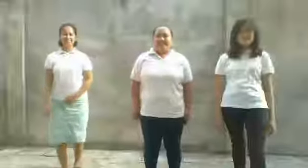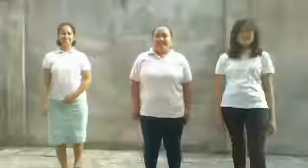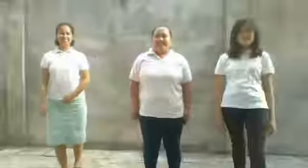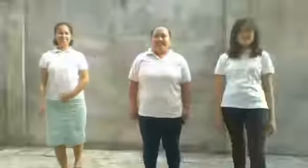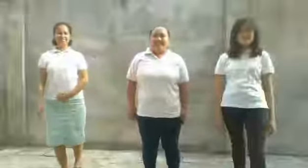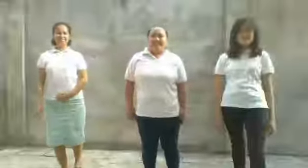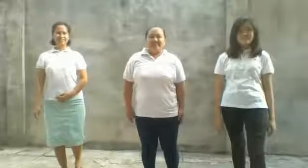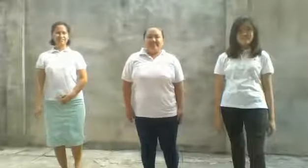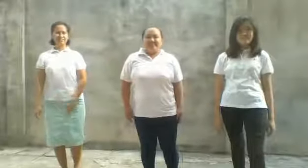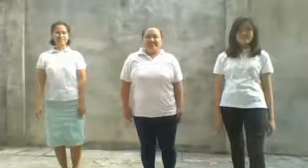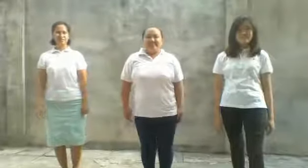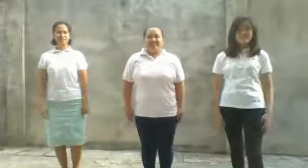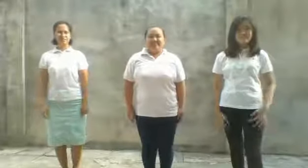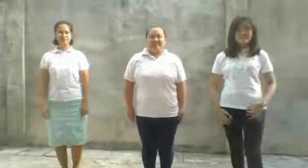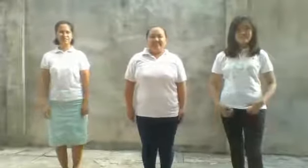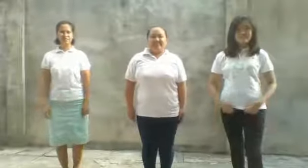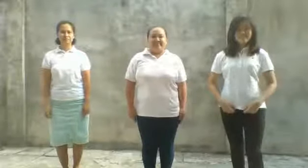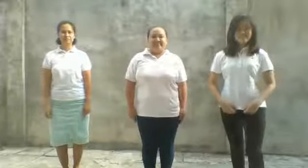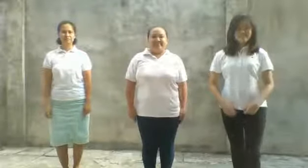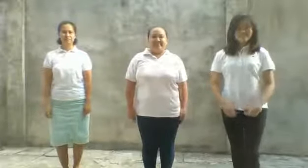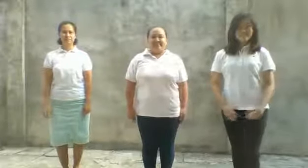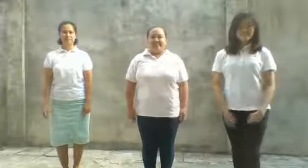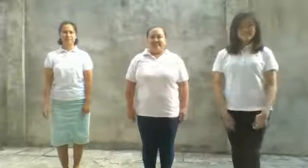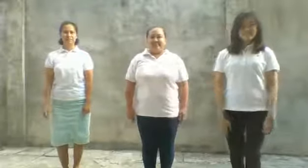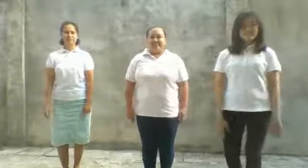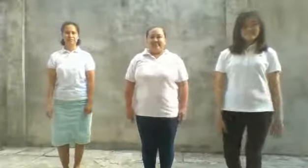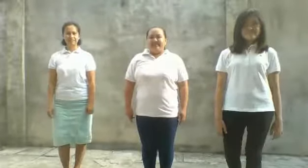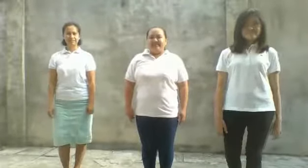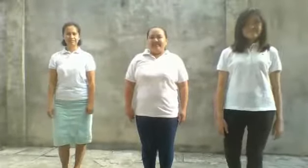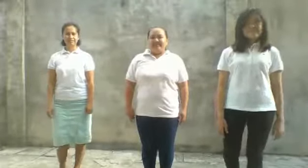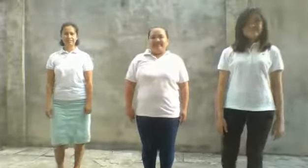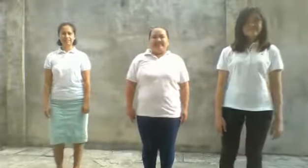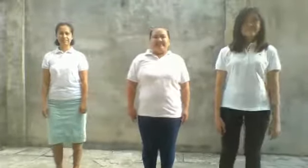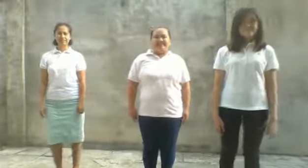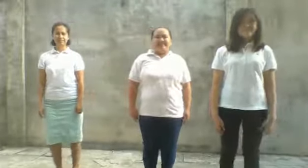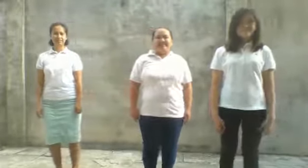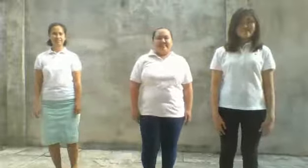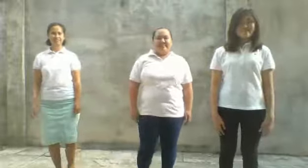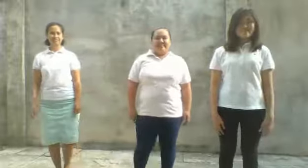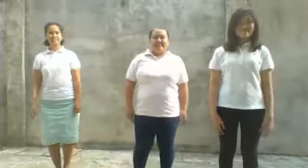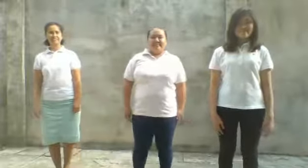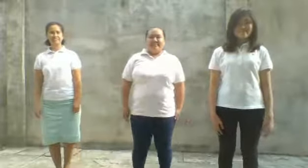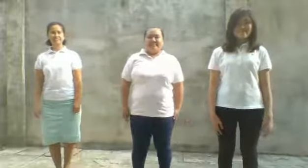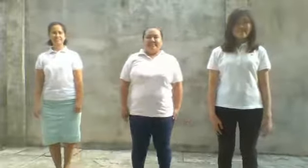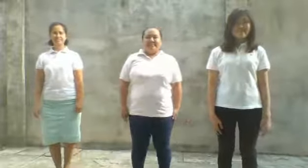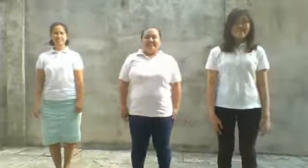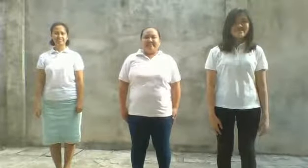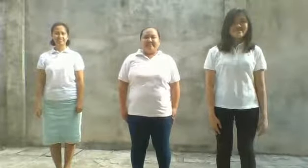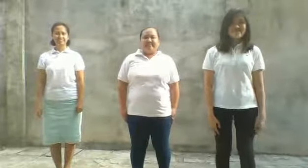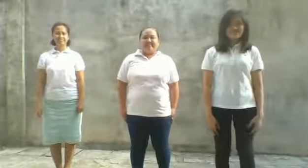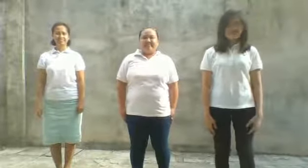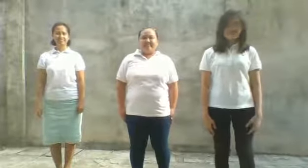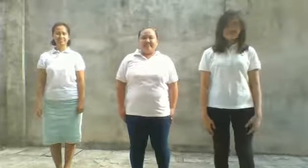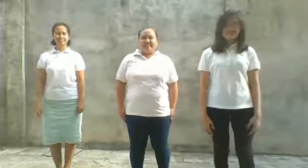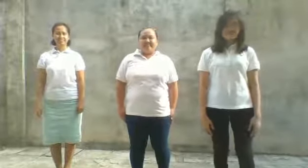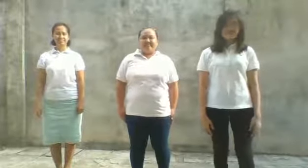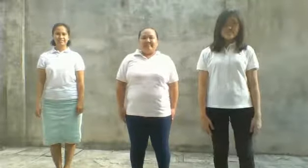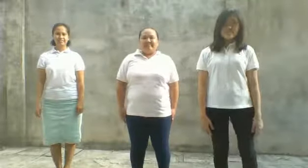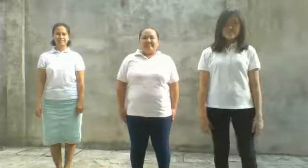Over and over Moses went to Pharaoh, and over and over Pharaoh's hardened heart refused to let the Israelites